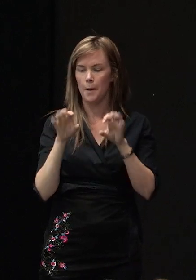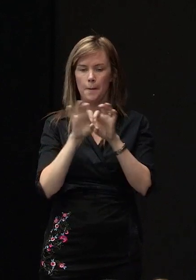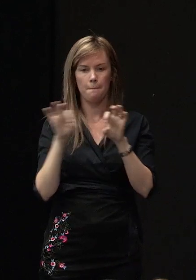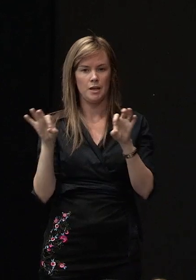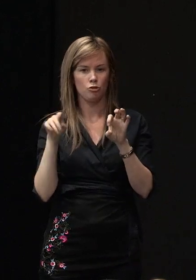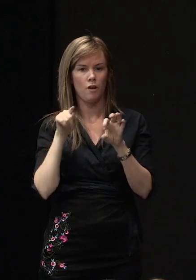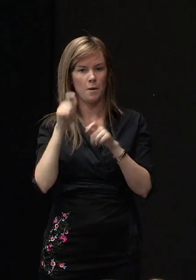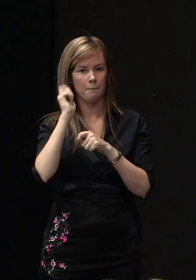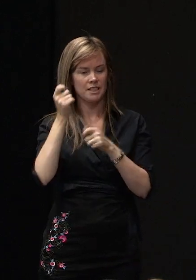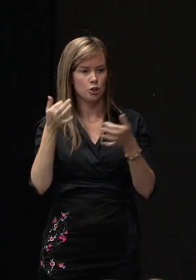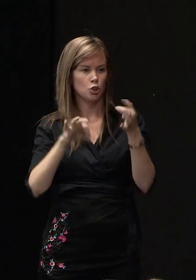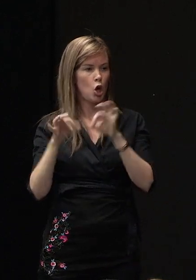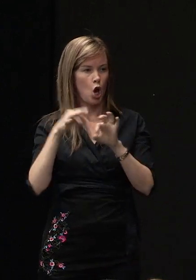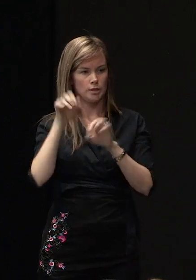group.